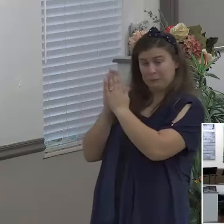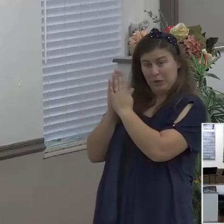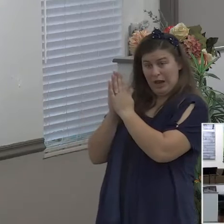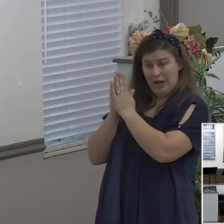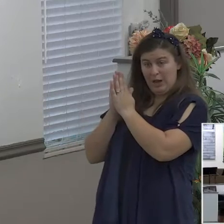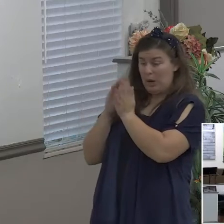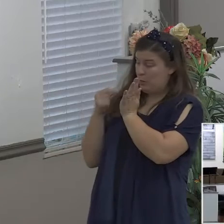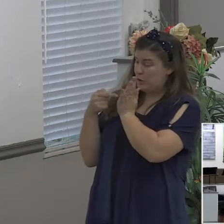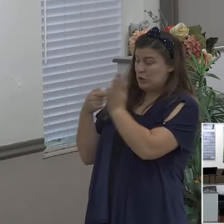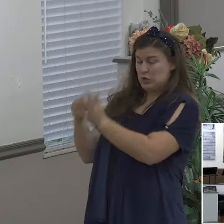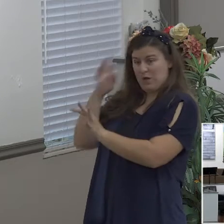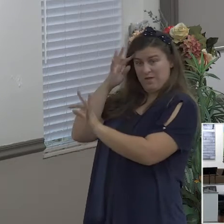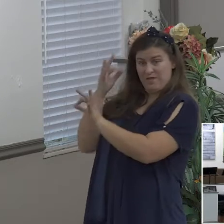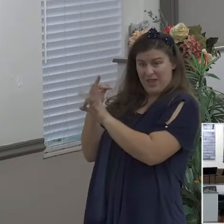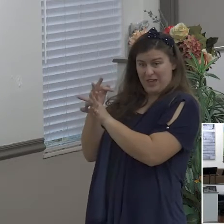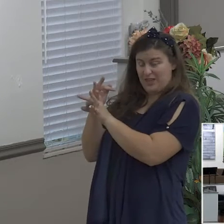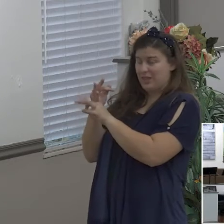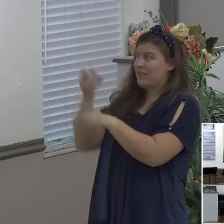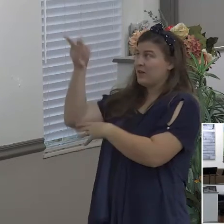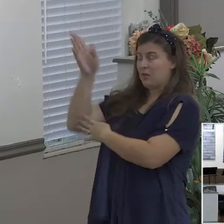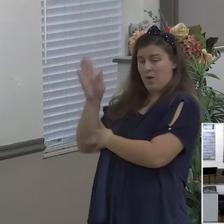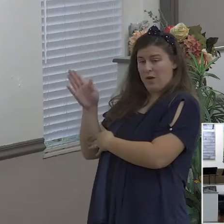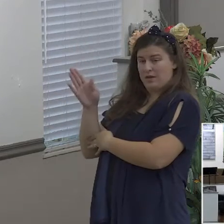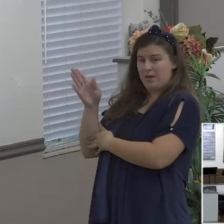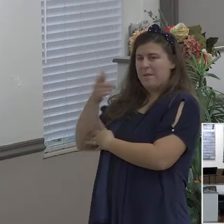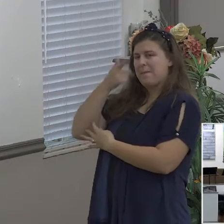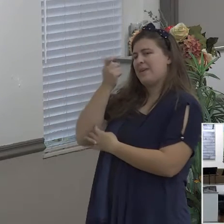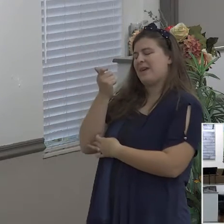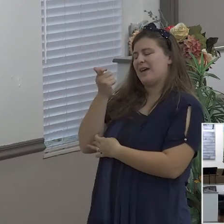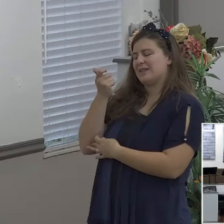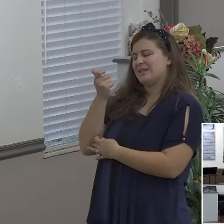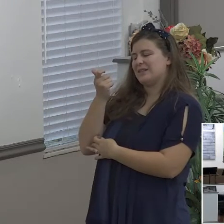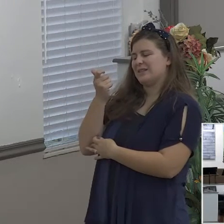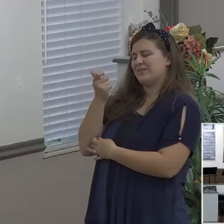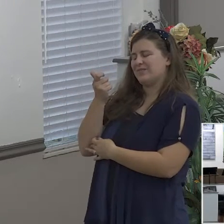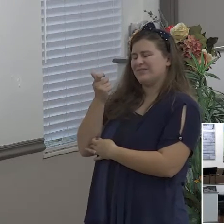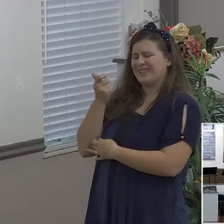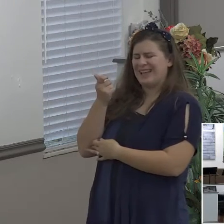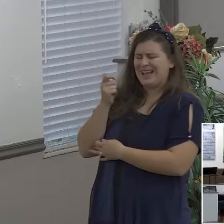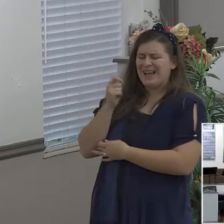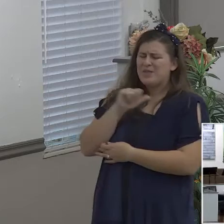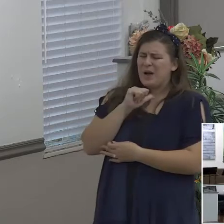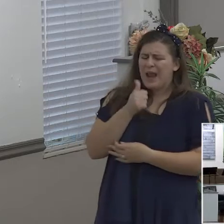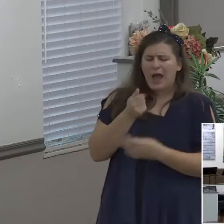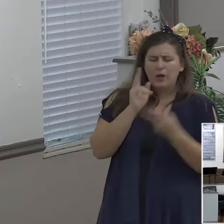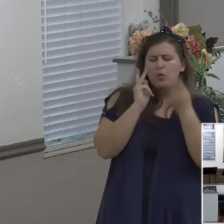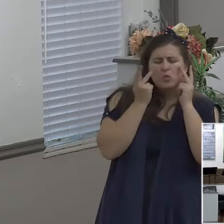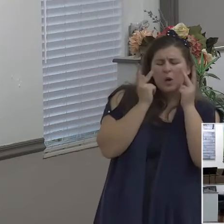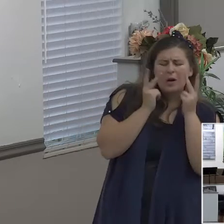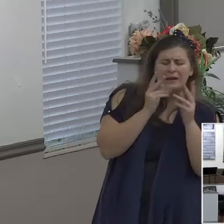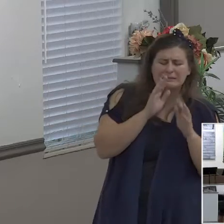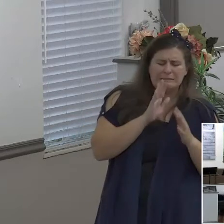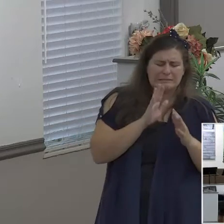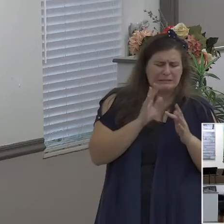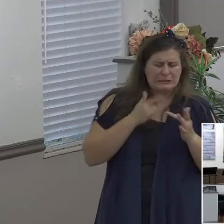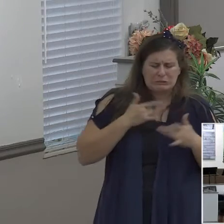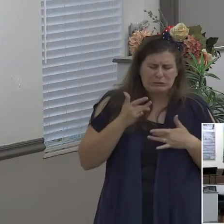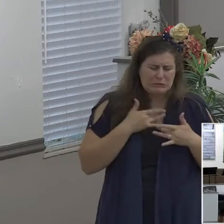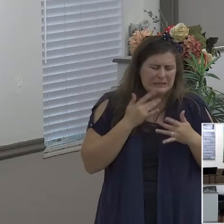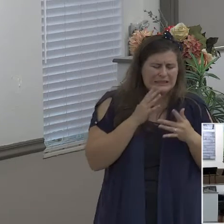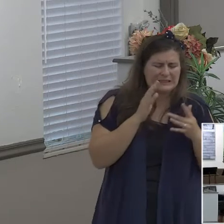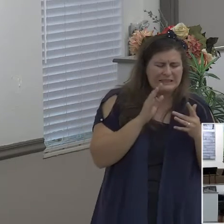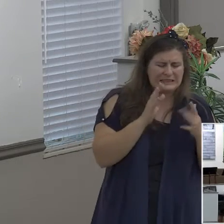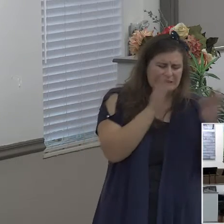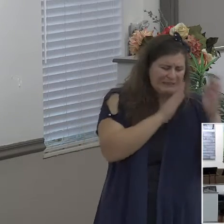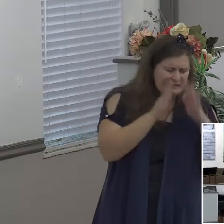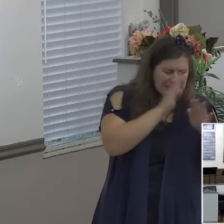instead of worrying instead of being careful or being anxious about something and getting all worried and wrought up and what by the way